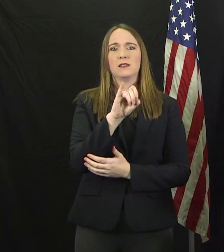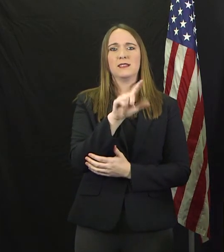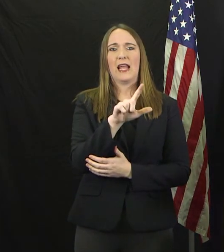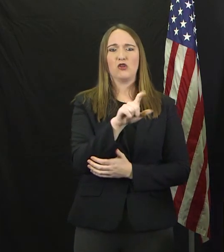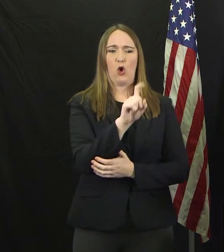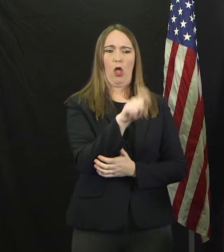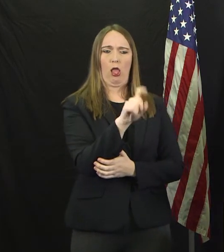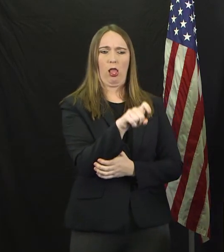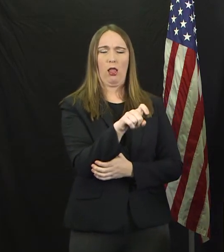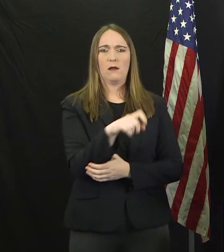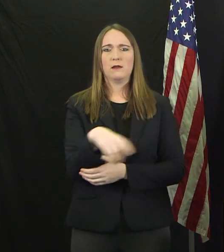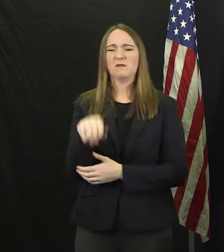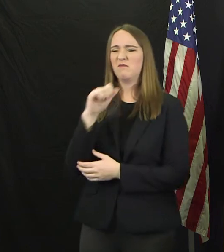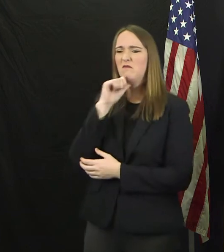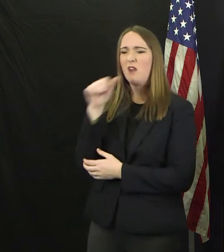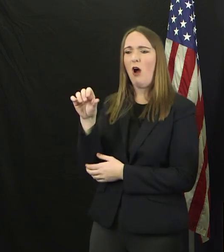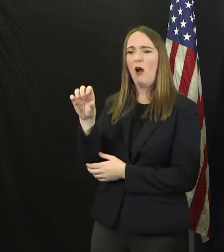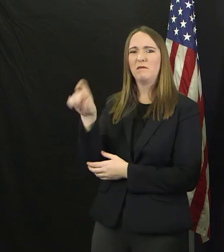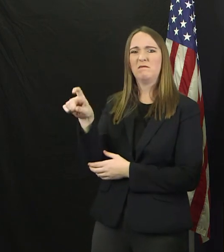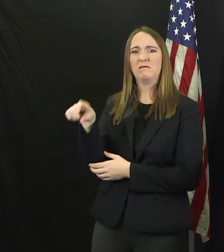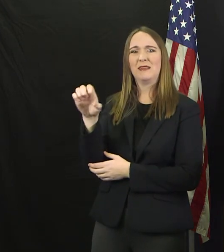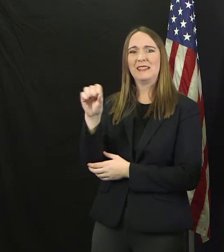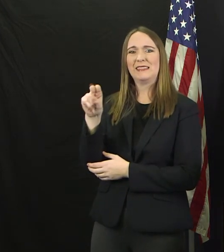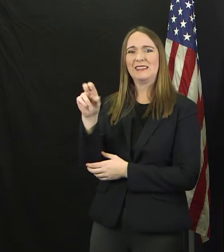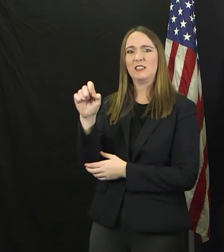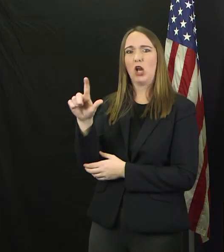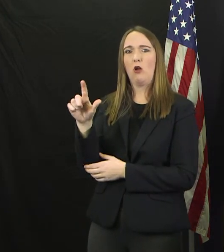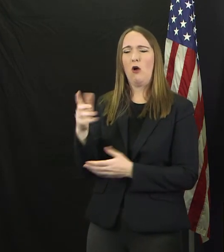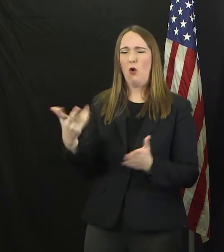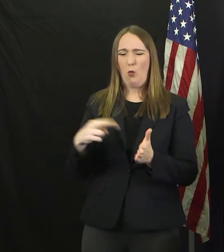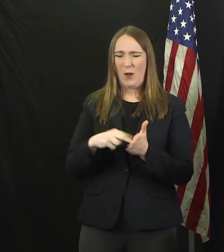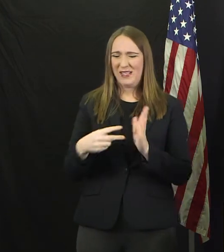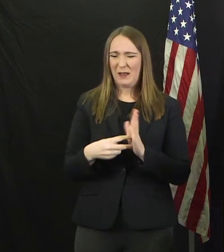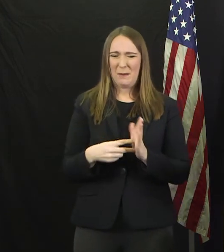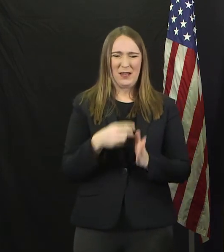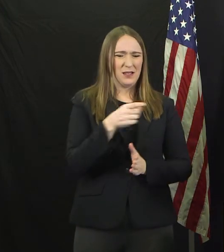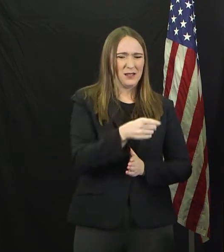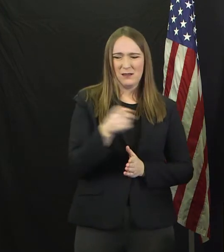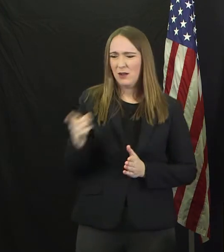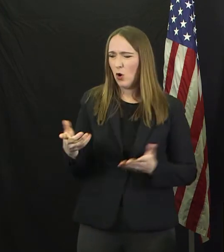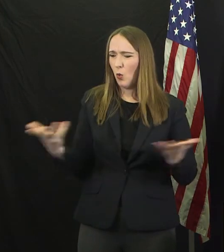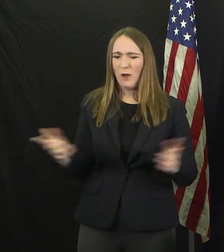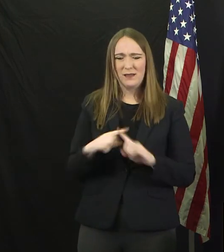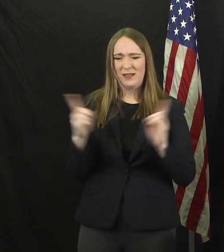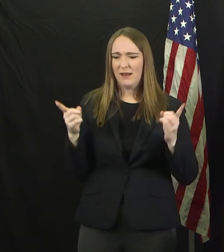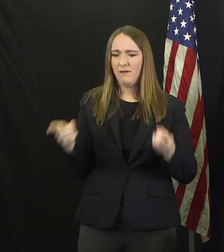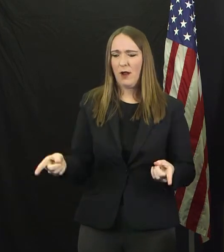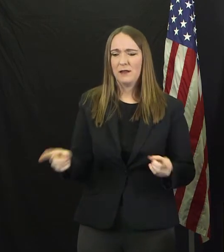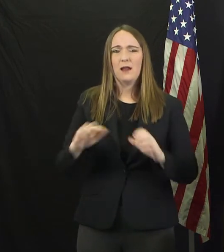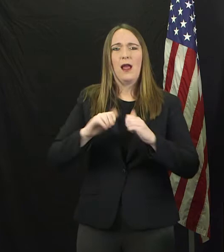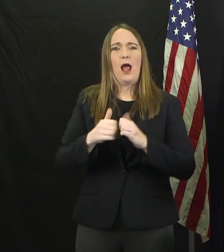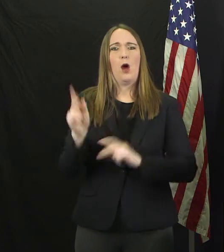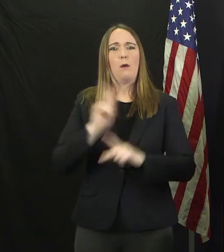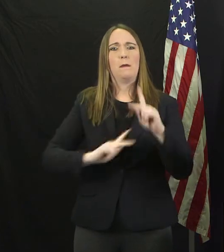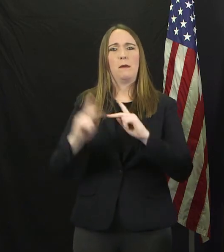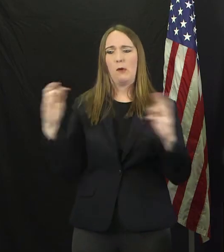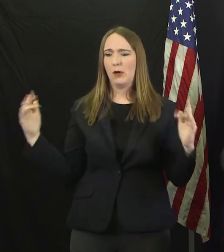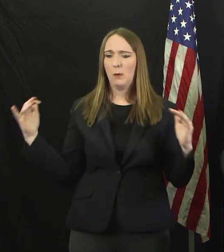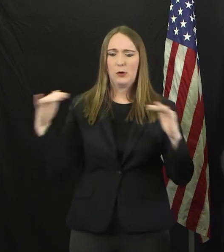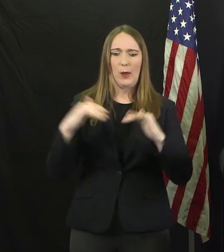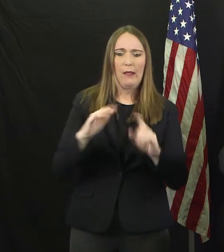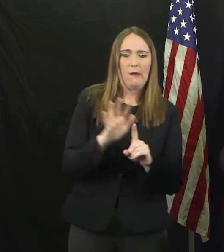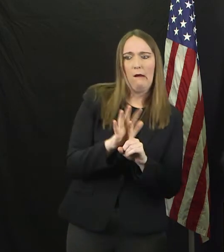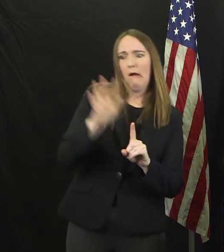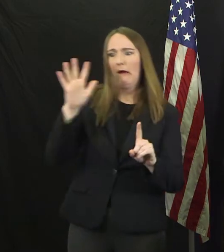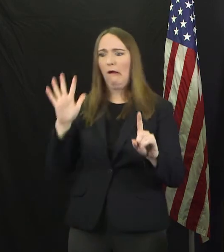this is no different than perhaps the conversations we've been having about the number of people that can gather together. You can kind of find that that same